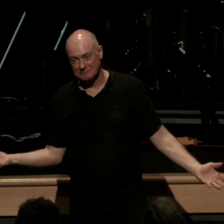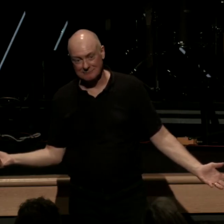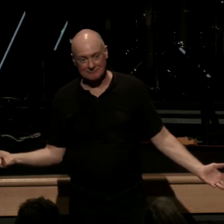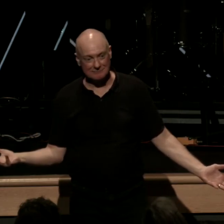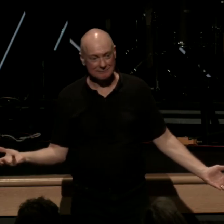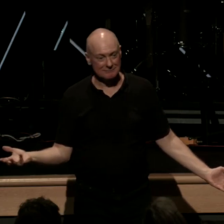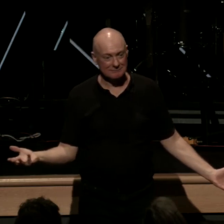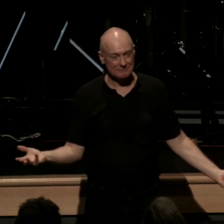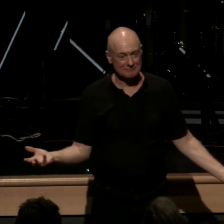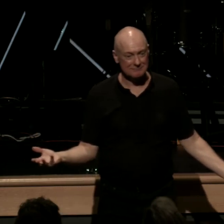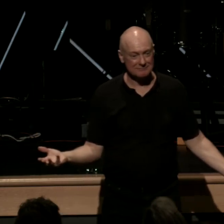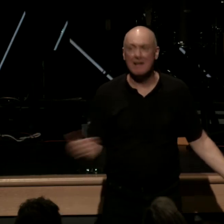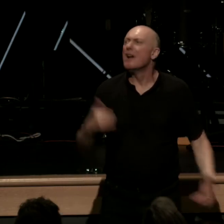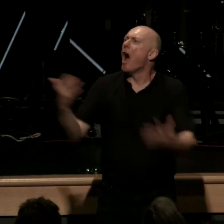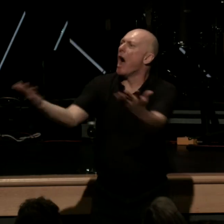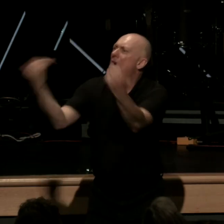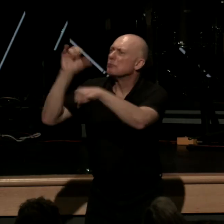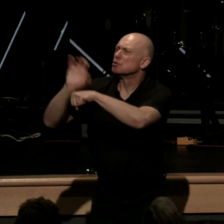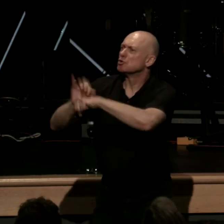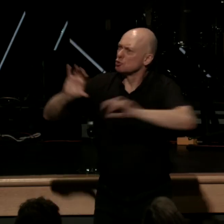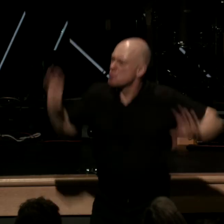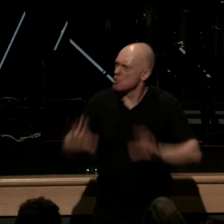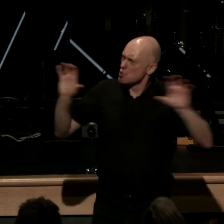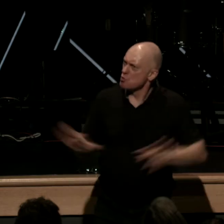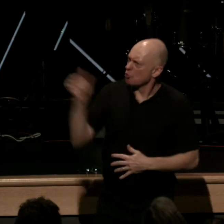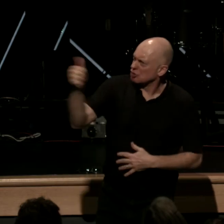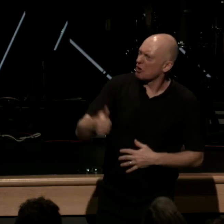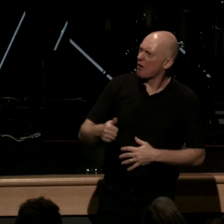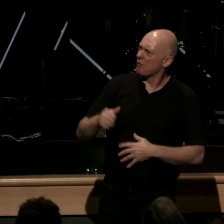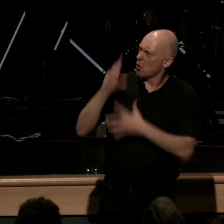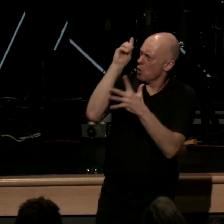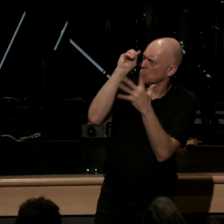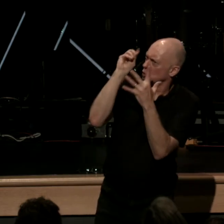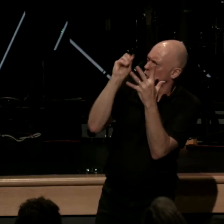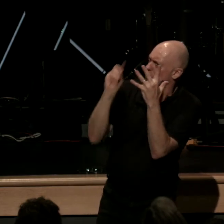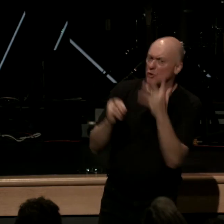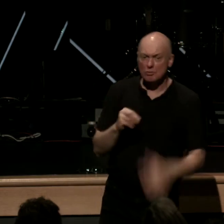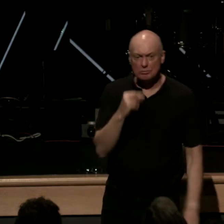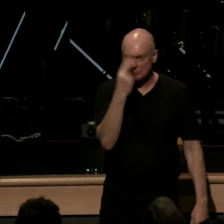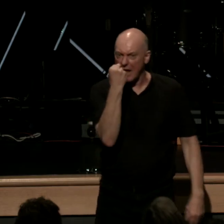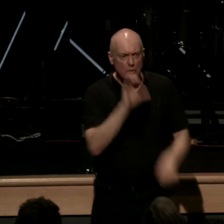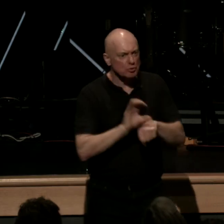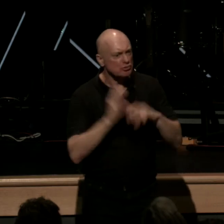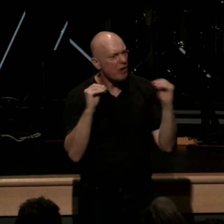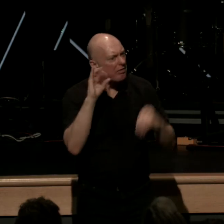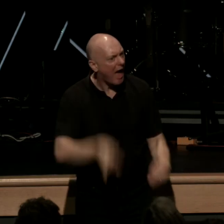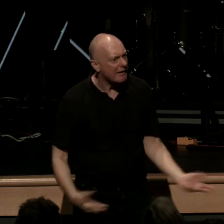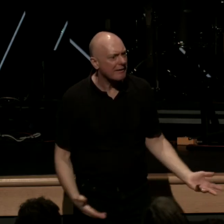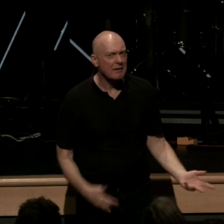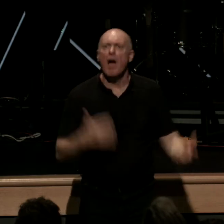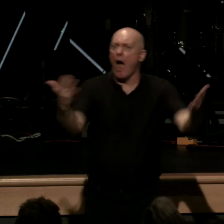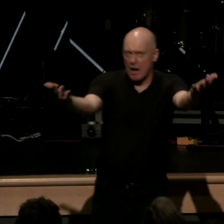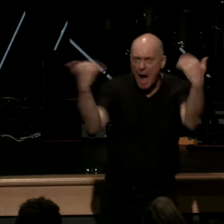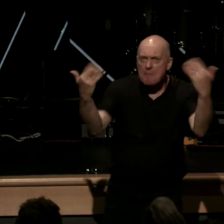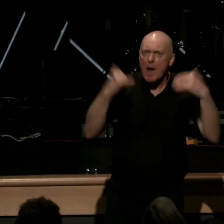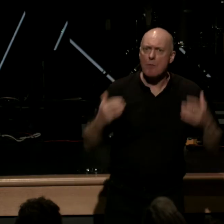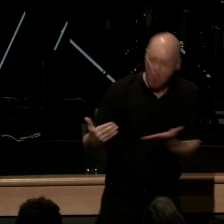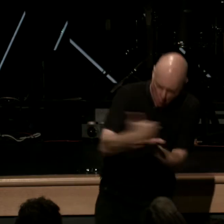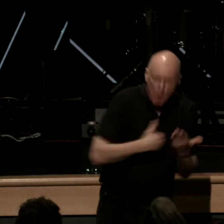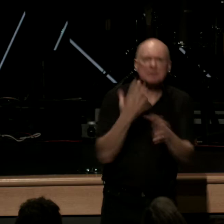so come to the church and toil see that was that was the Roman church you come earn your salvation you come